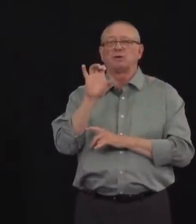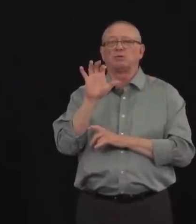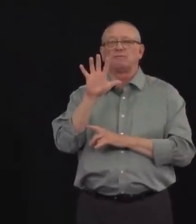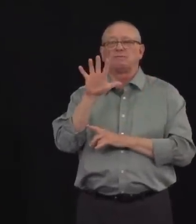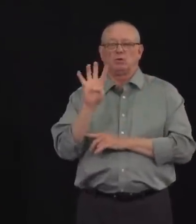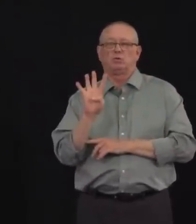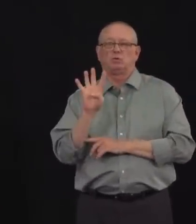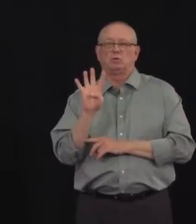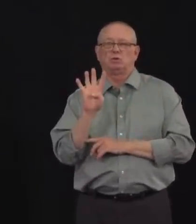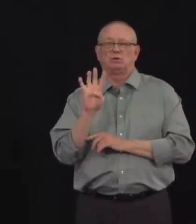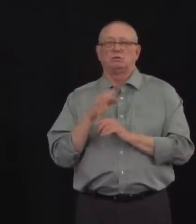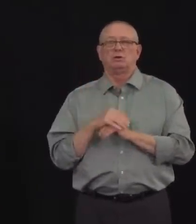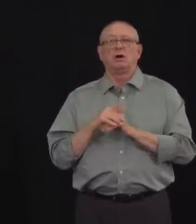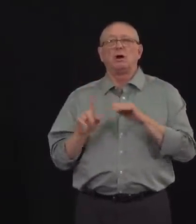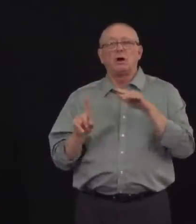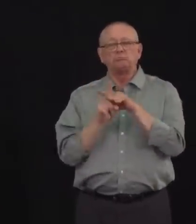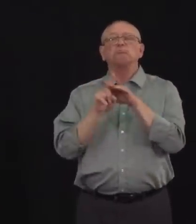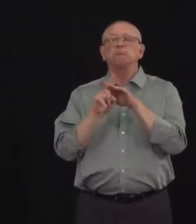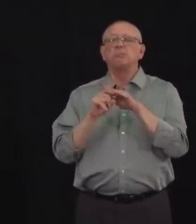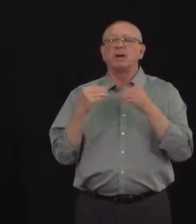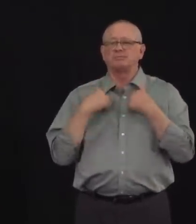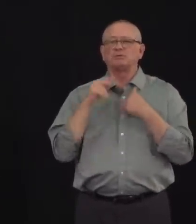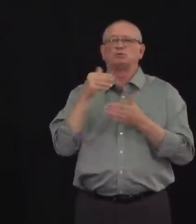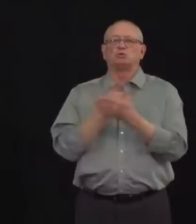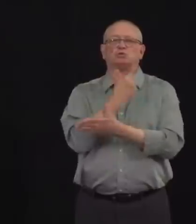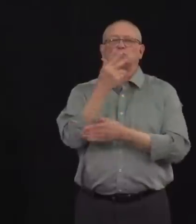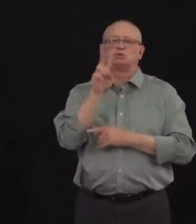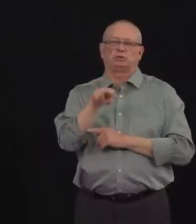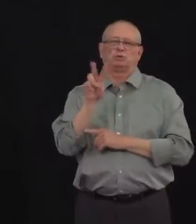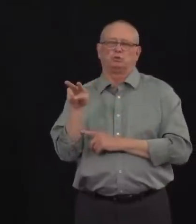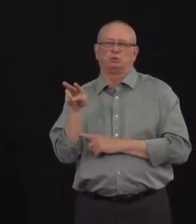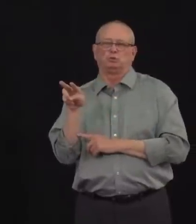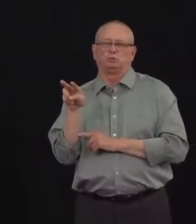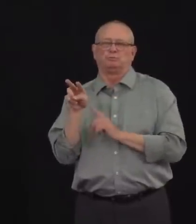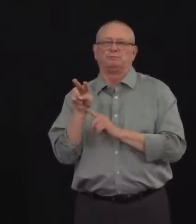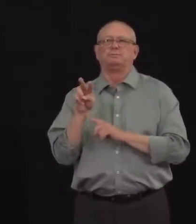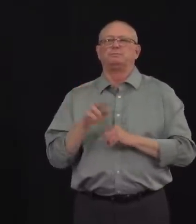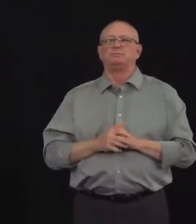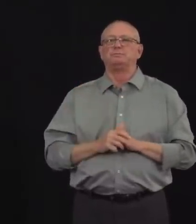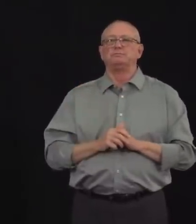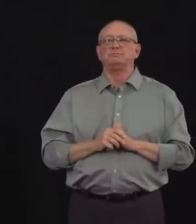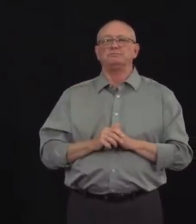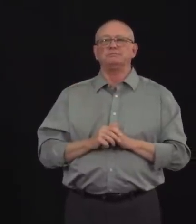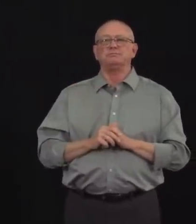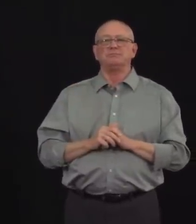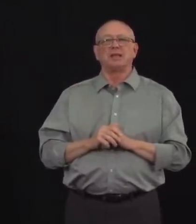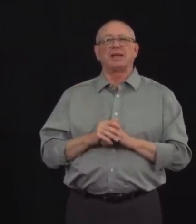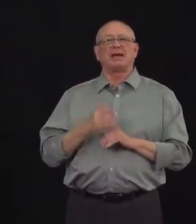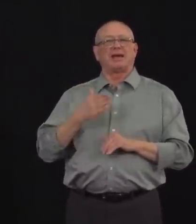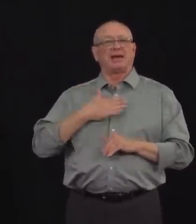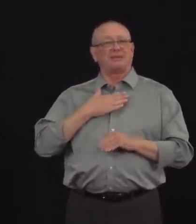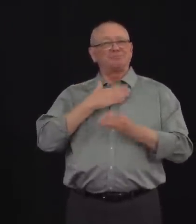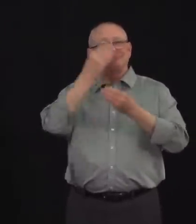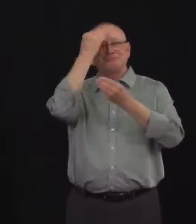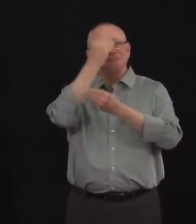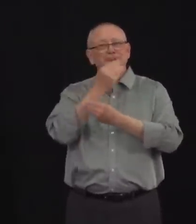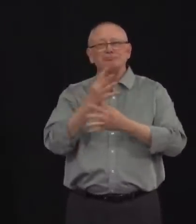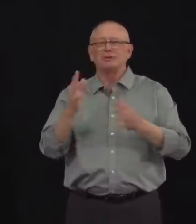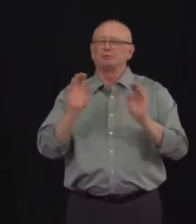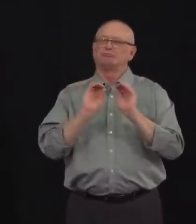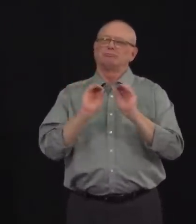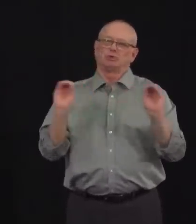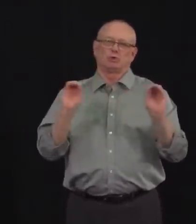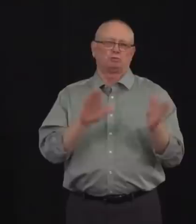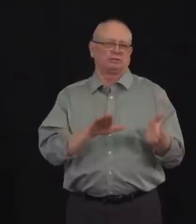there were 22 new cases. I am pleased to say that there are no new deaths today, and in today's outbreak